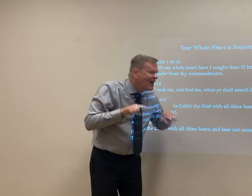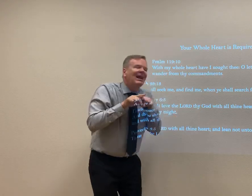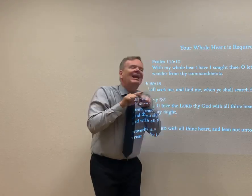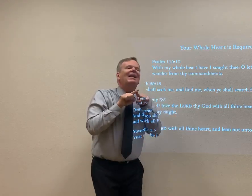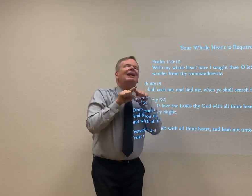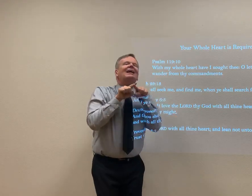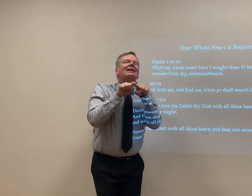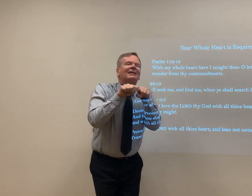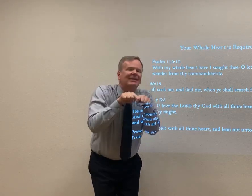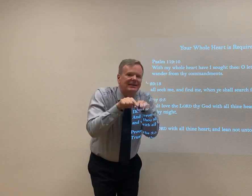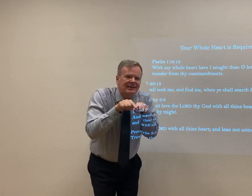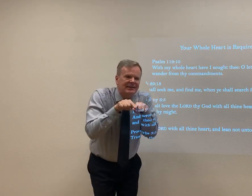Lean.